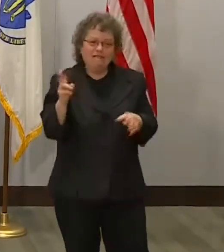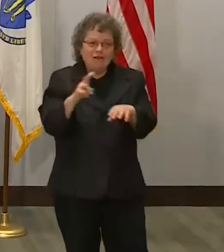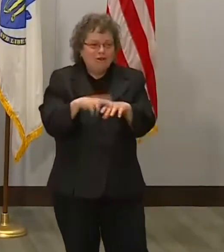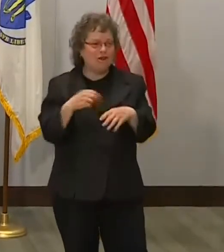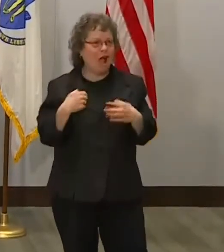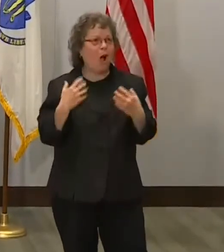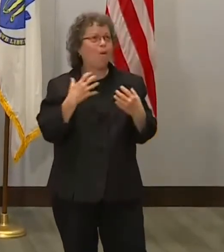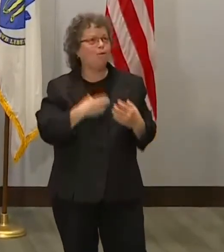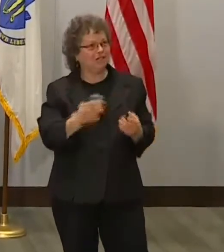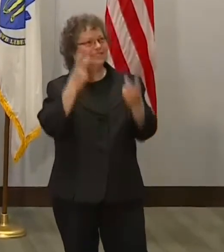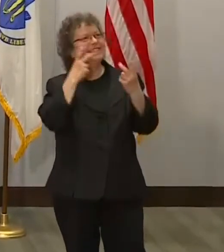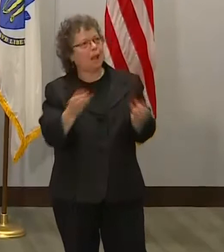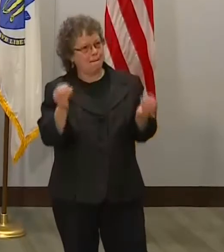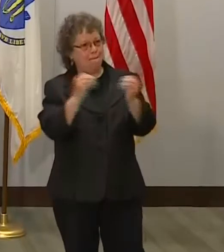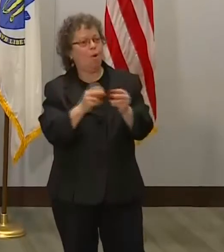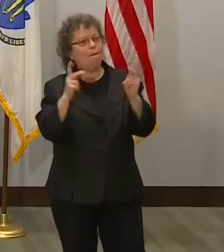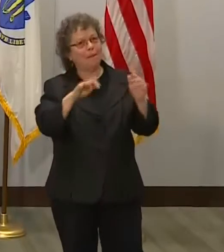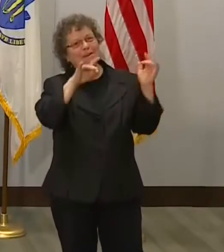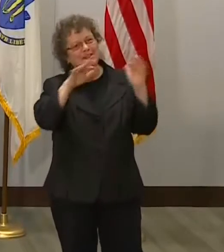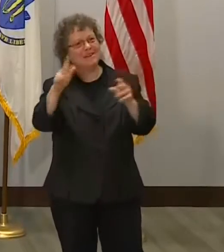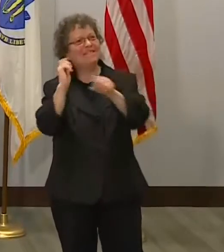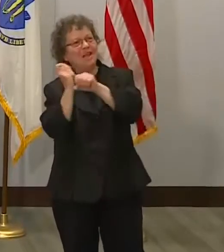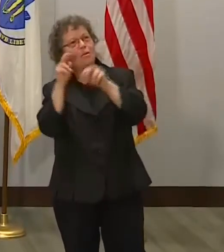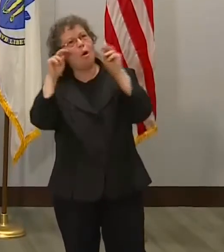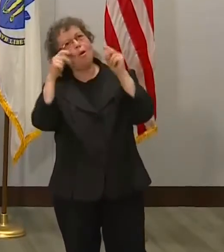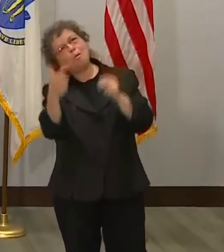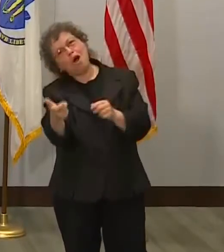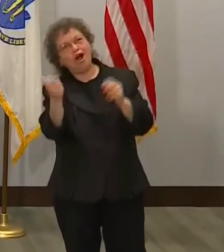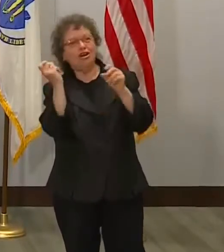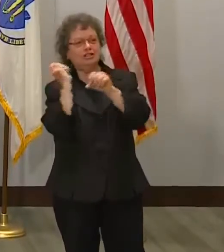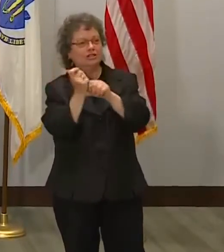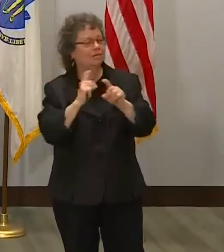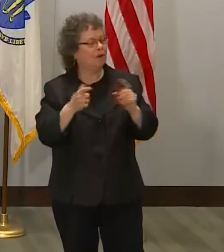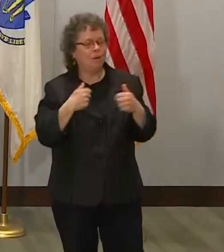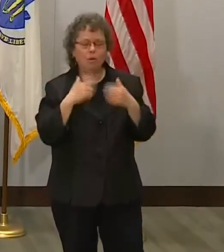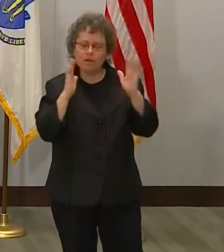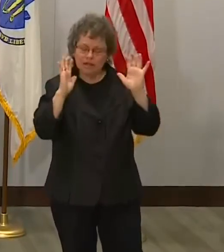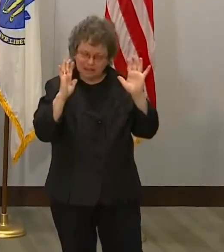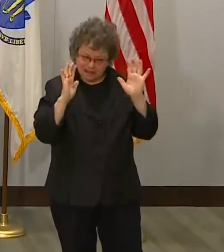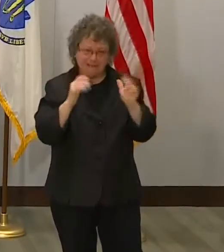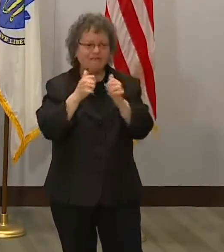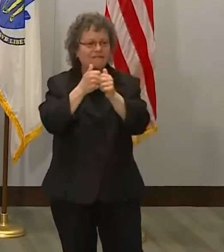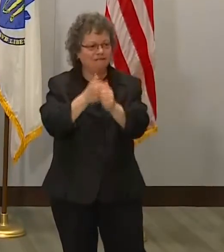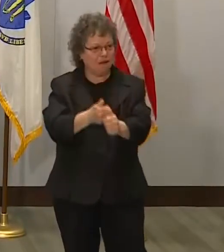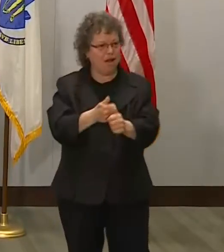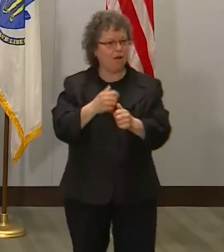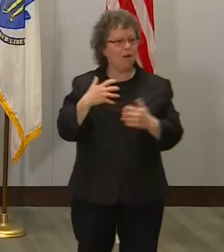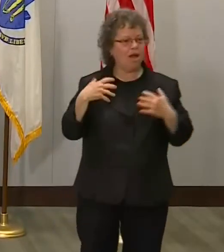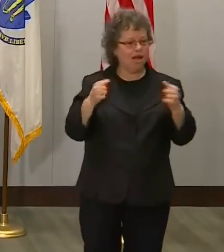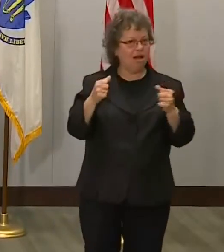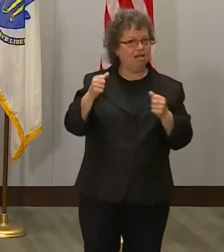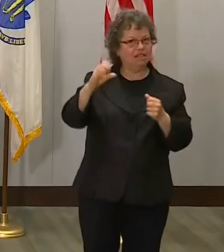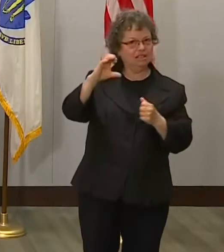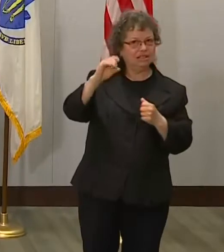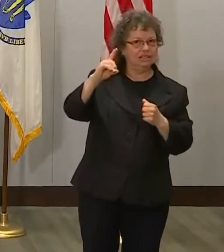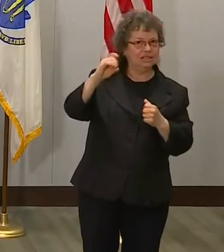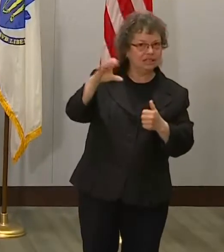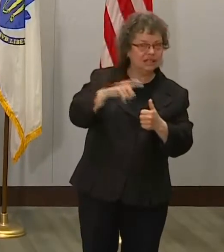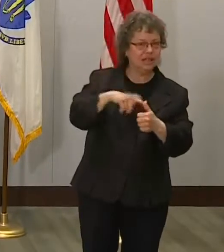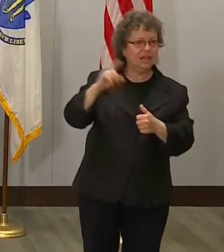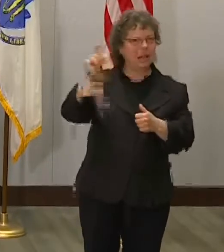but we'll do it at a time when the health officials and our government officials tell us it's the right time.